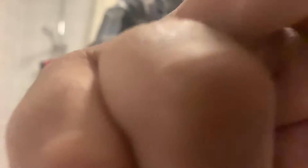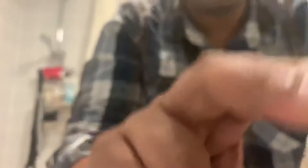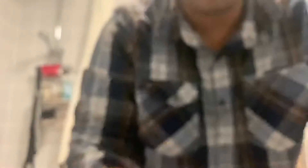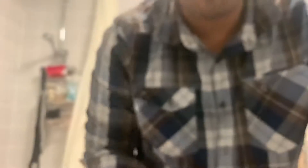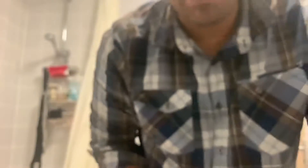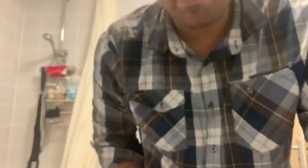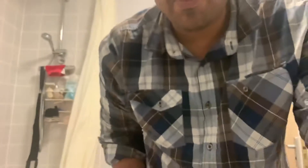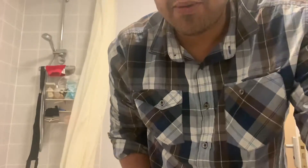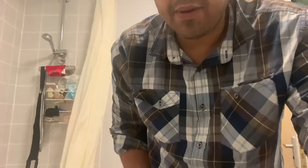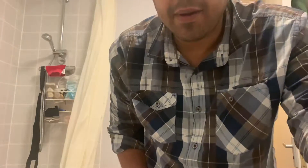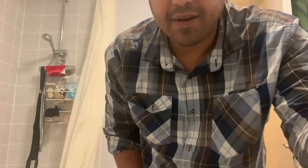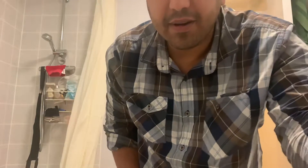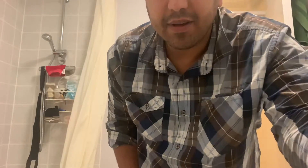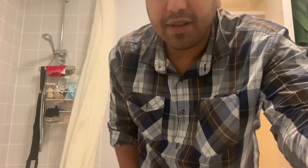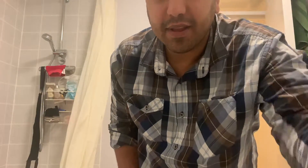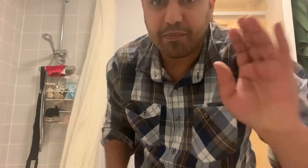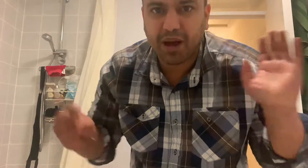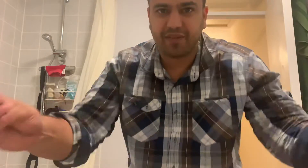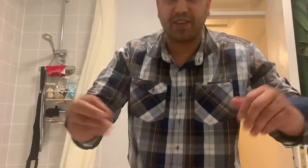Hi peeps. Perfect.